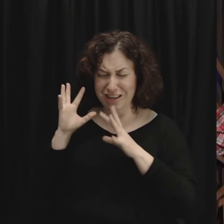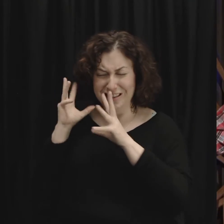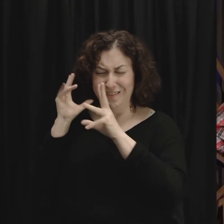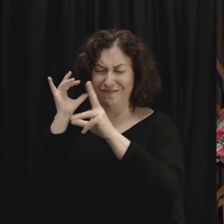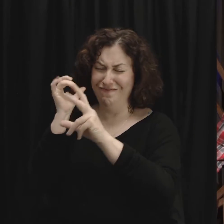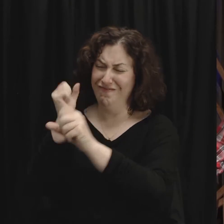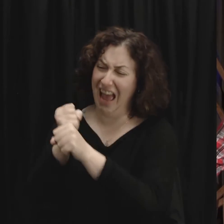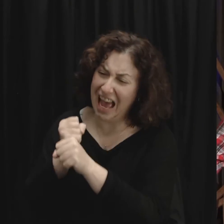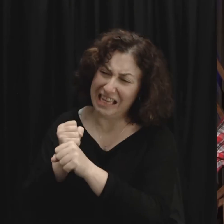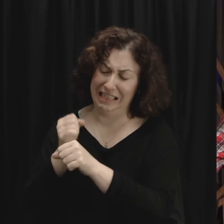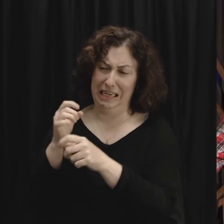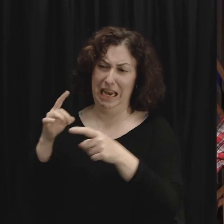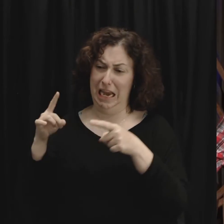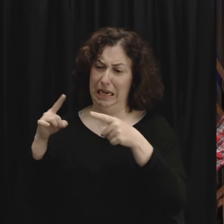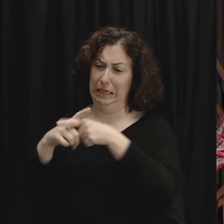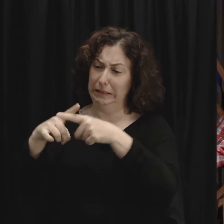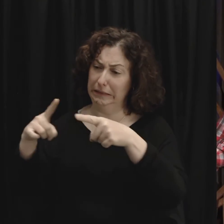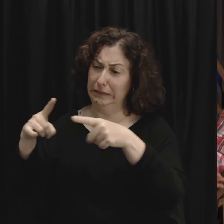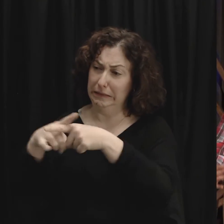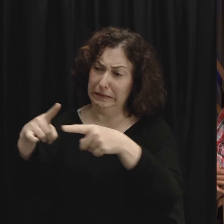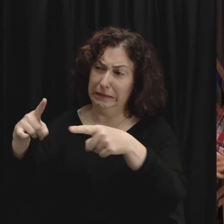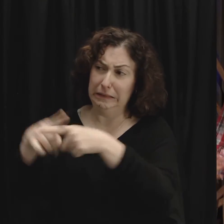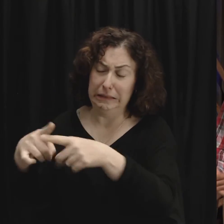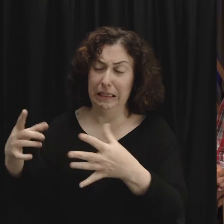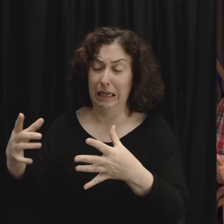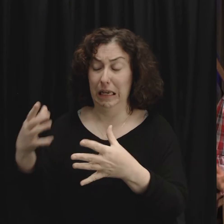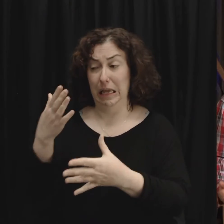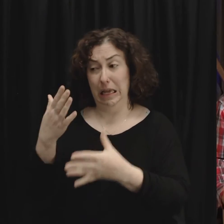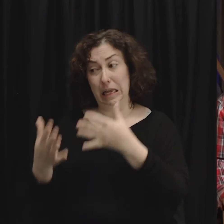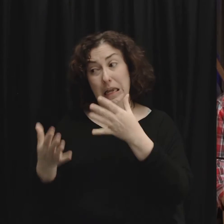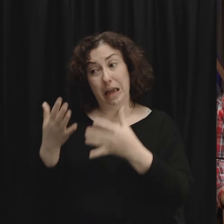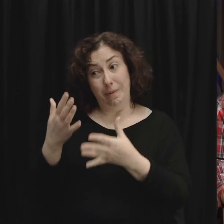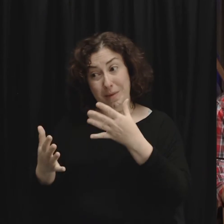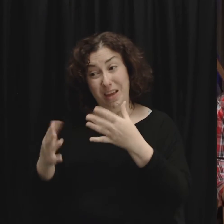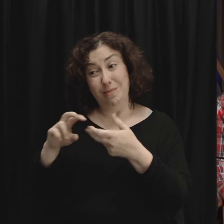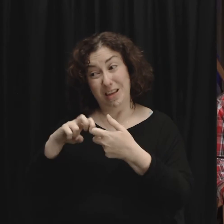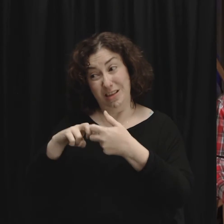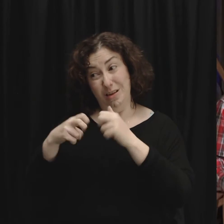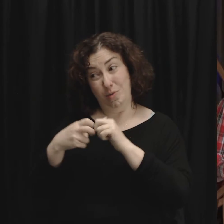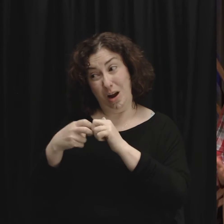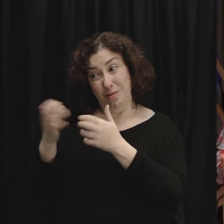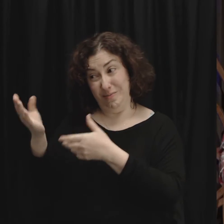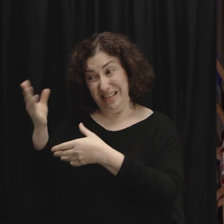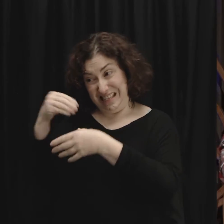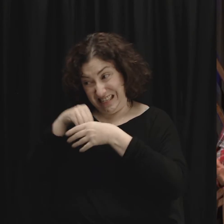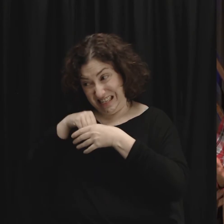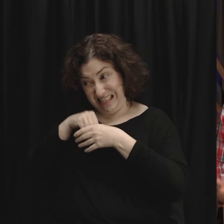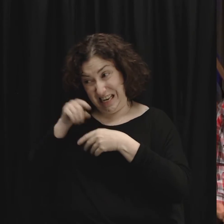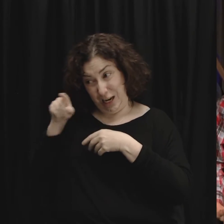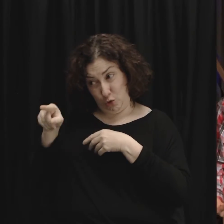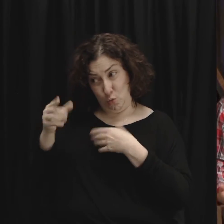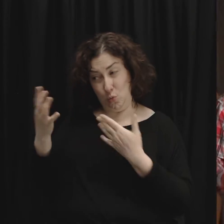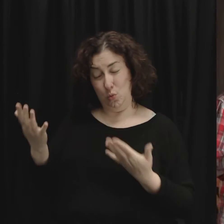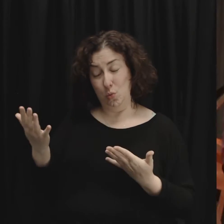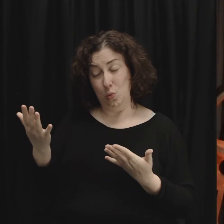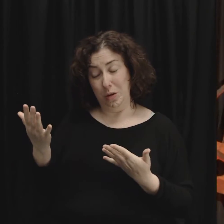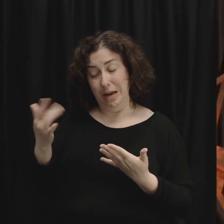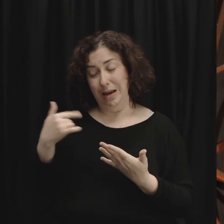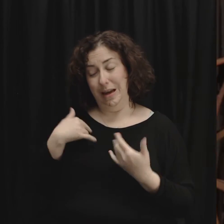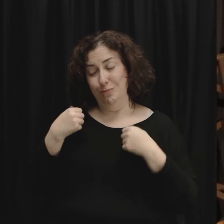of it all you might be more of a clown than you realize and I'm trying to say that lovingly and gently and you're probably mad at me